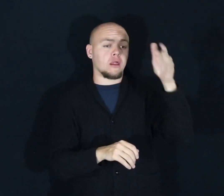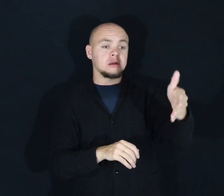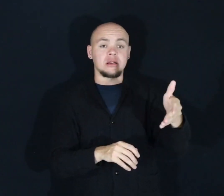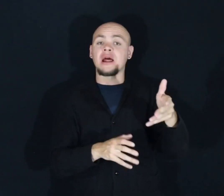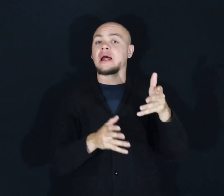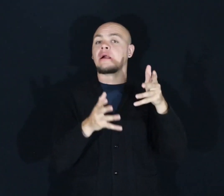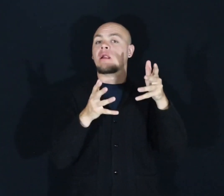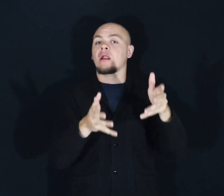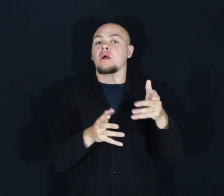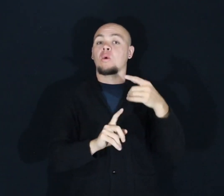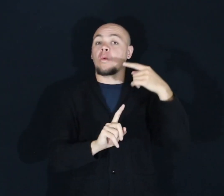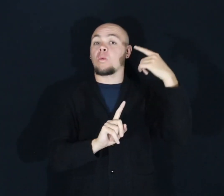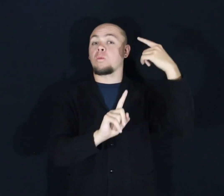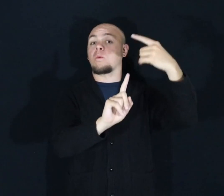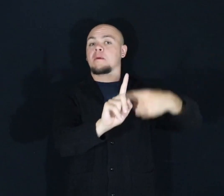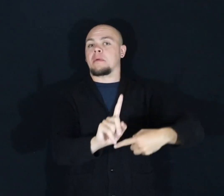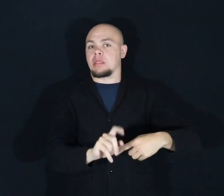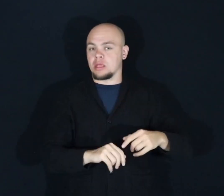there one month later.